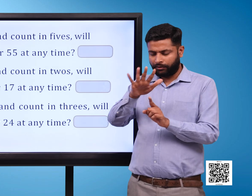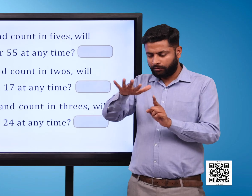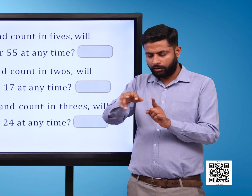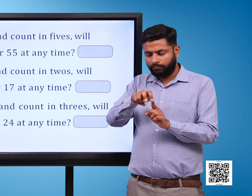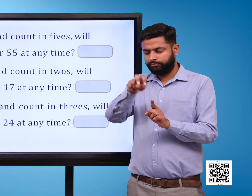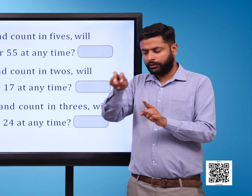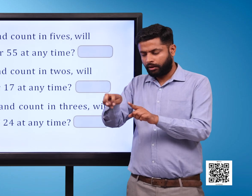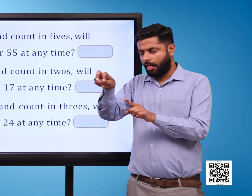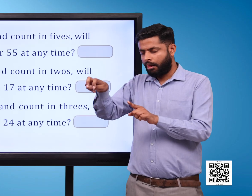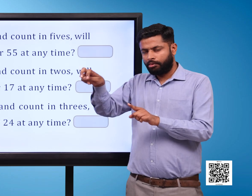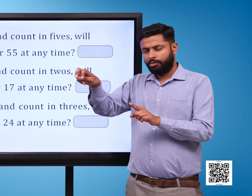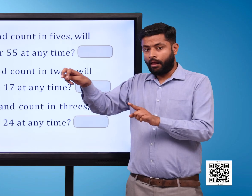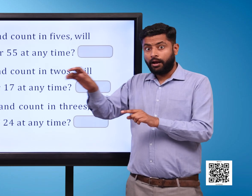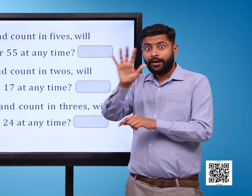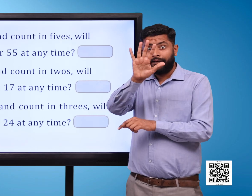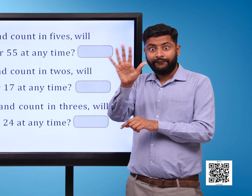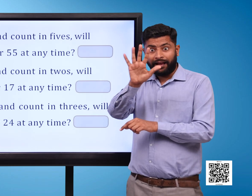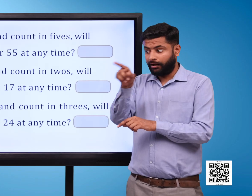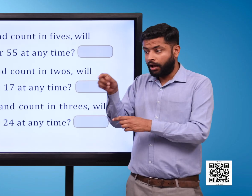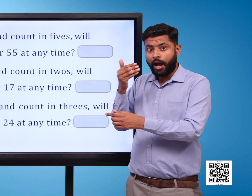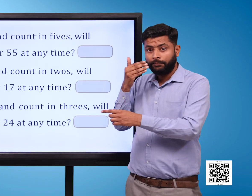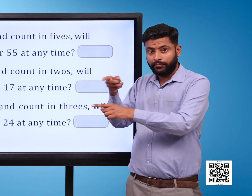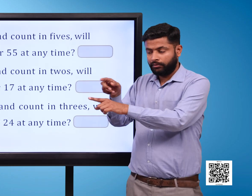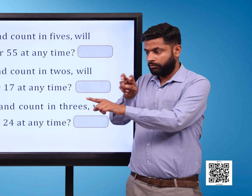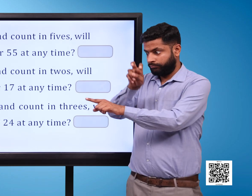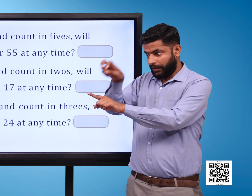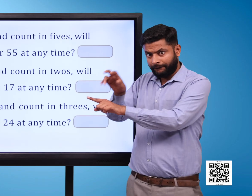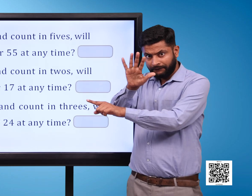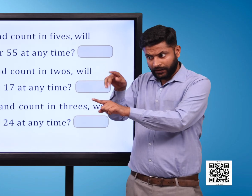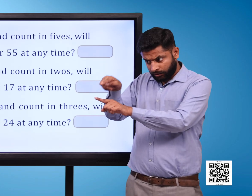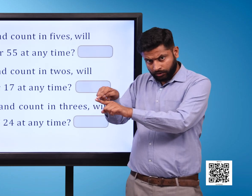Will you jump on number 55 at any time? Blank